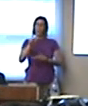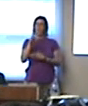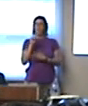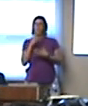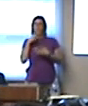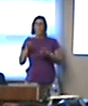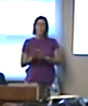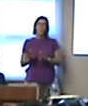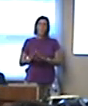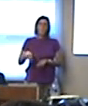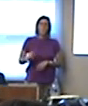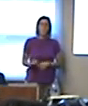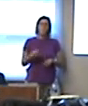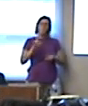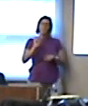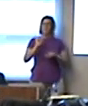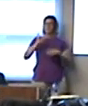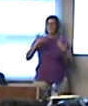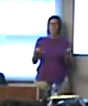okay.